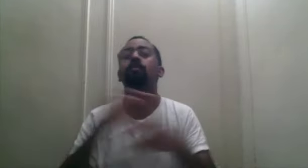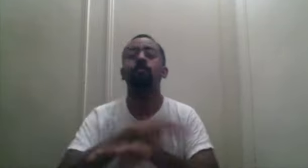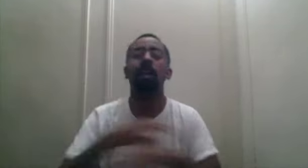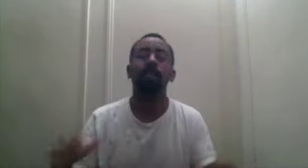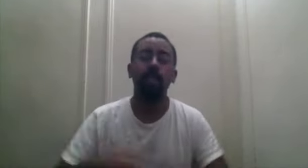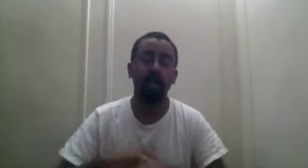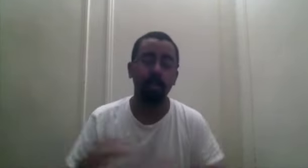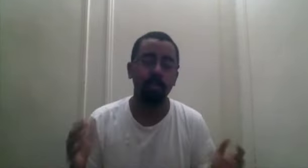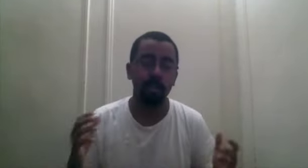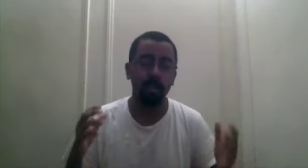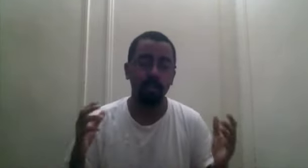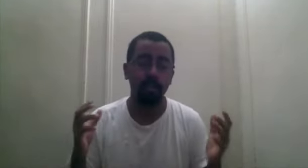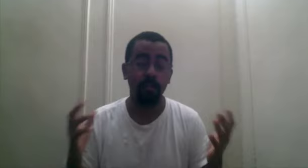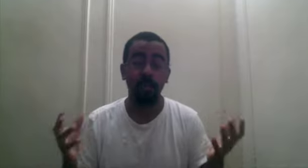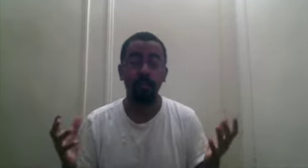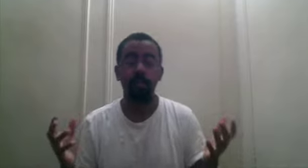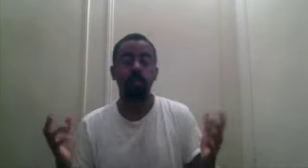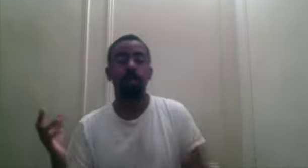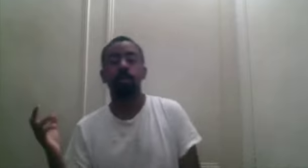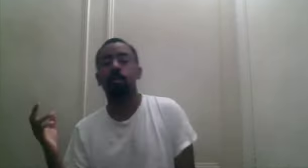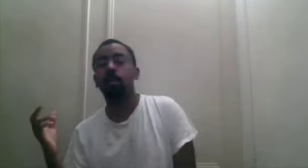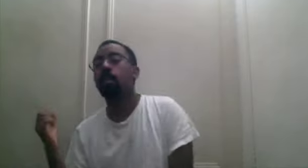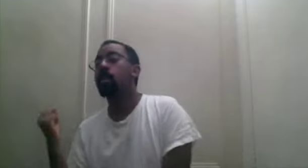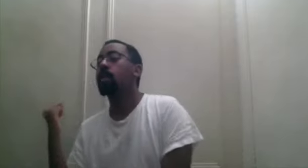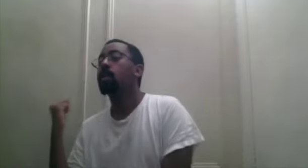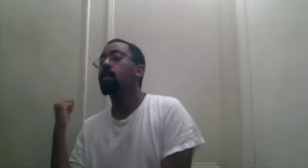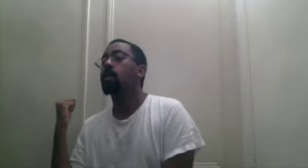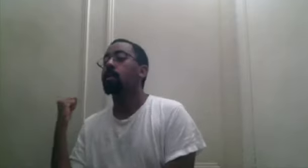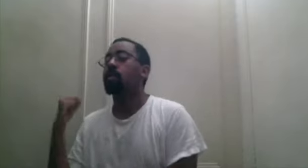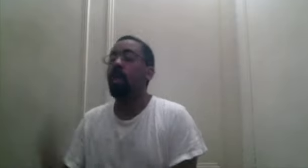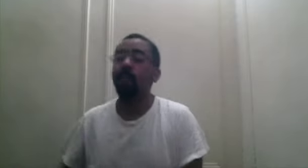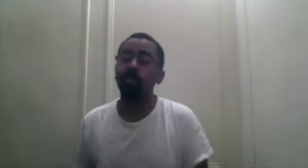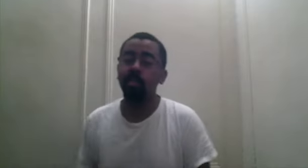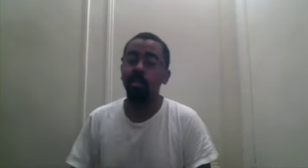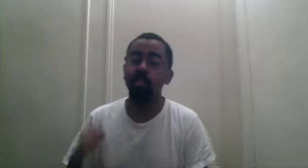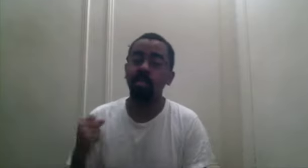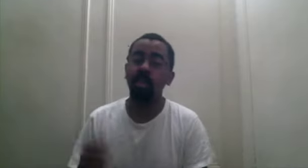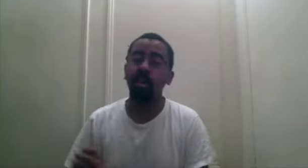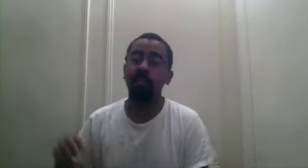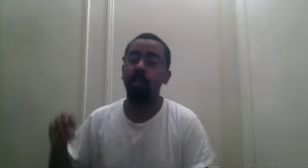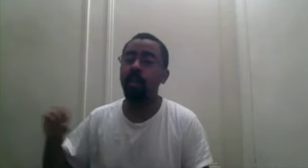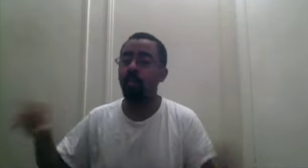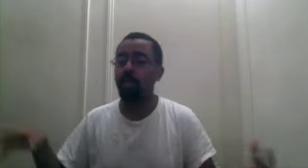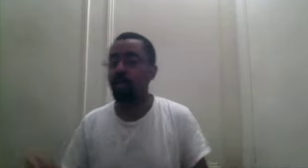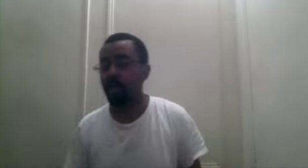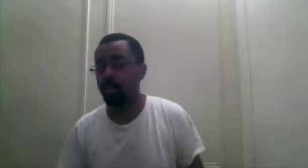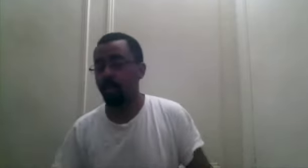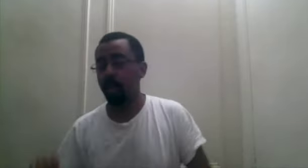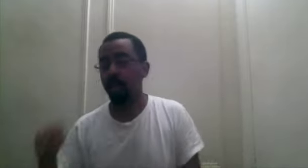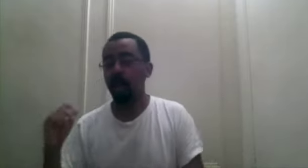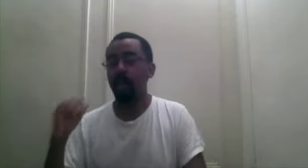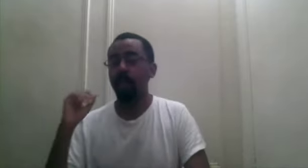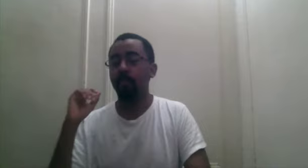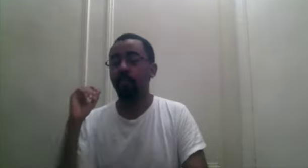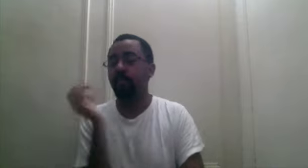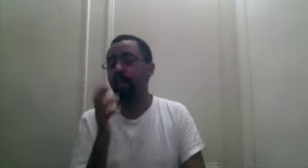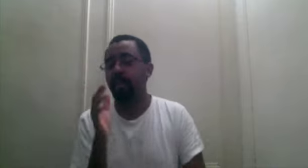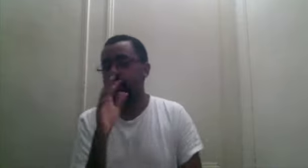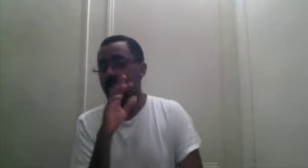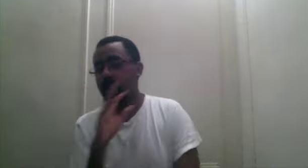wrapping up the Dressrosa arc. The chapter starts off with everyone celebrating and Burgess is trying